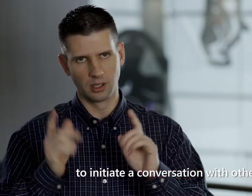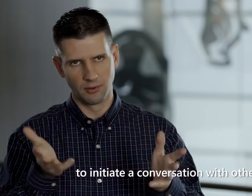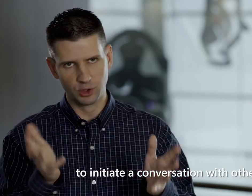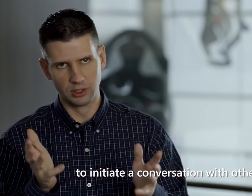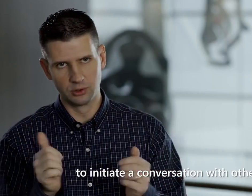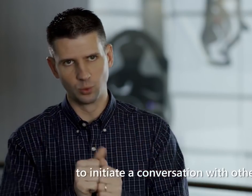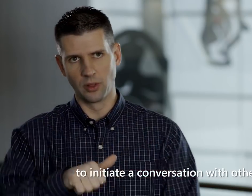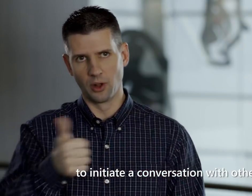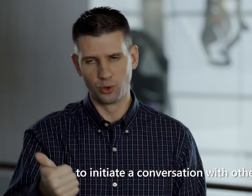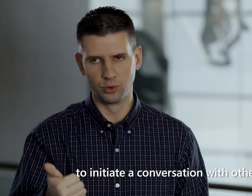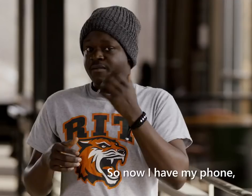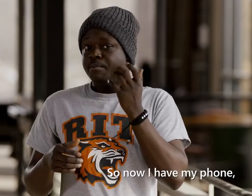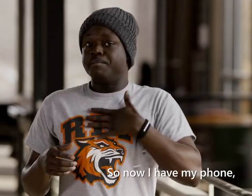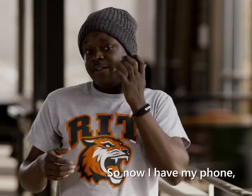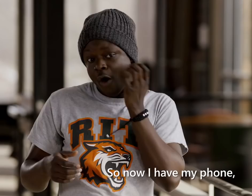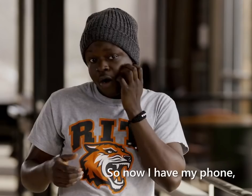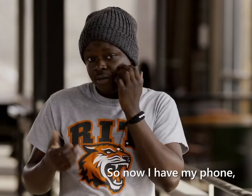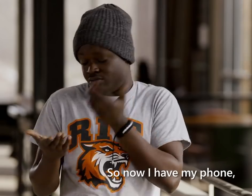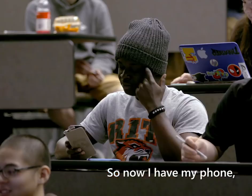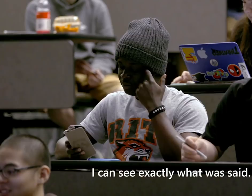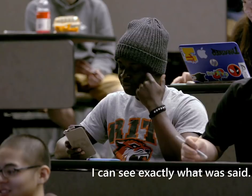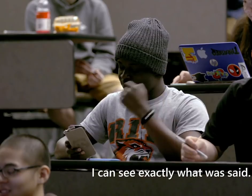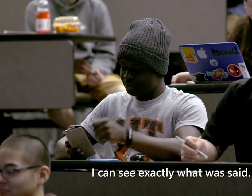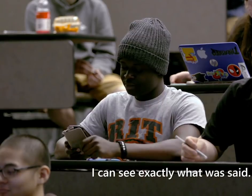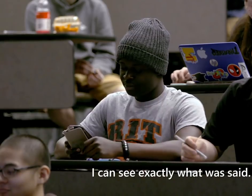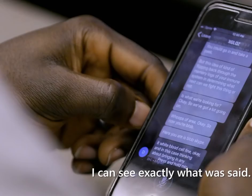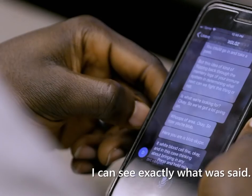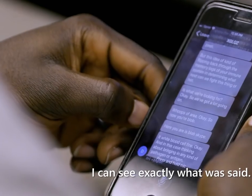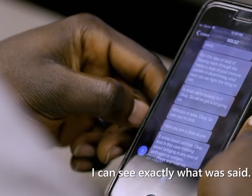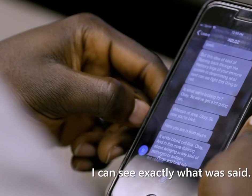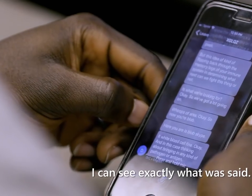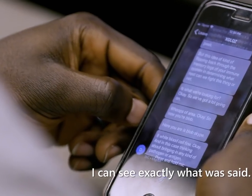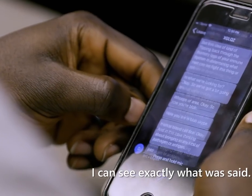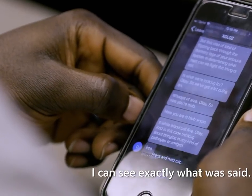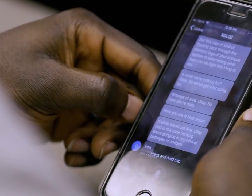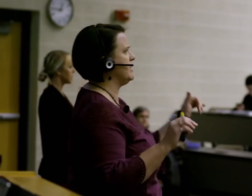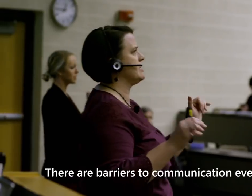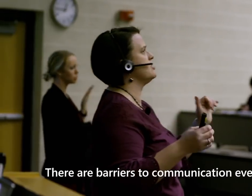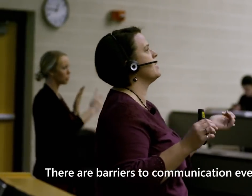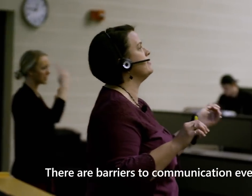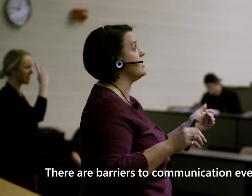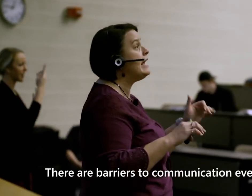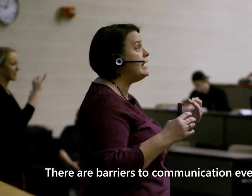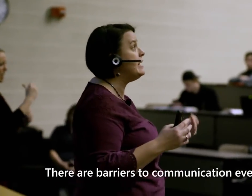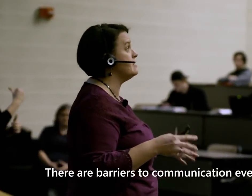conversation with others. So, now that I have my phone, I can see exactly what was said. There are barriers to communication